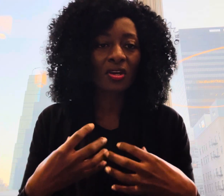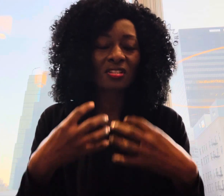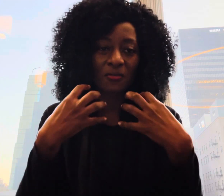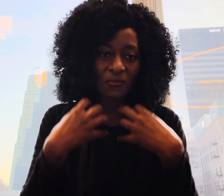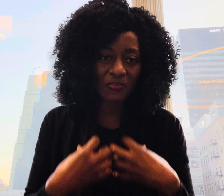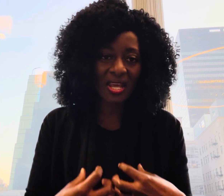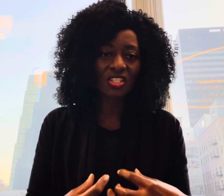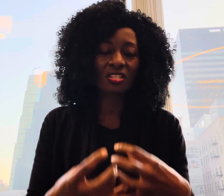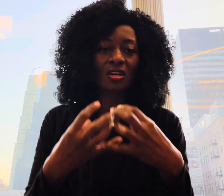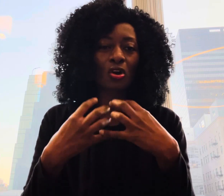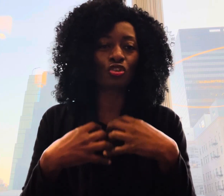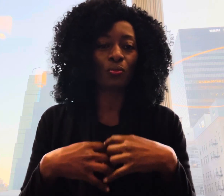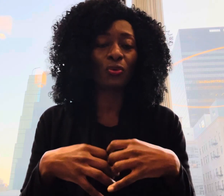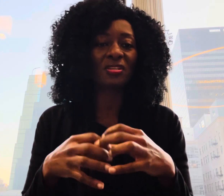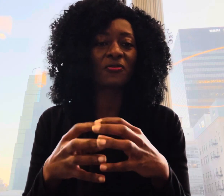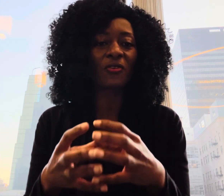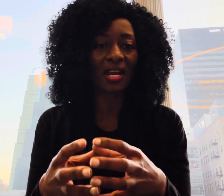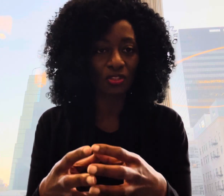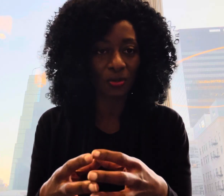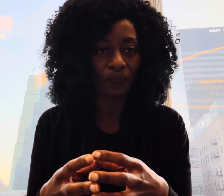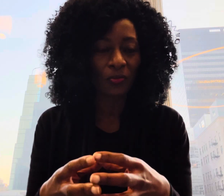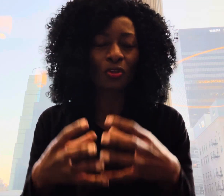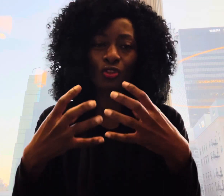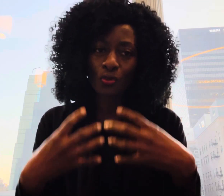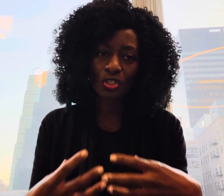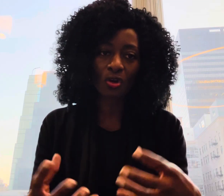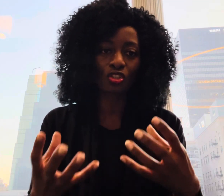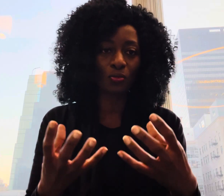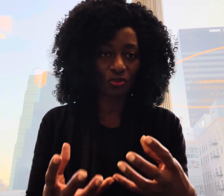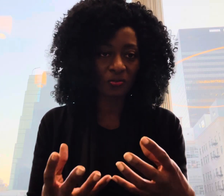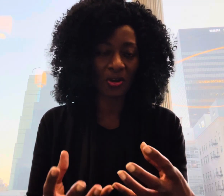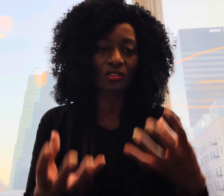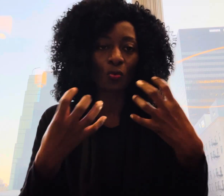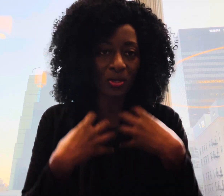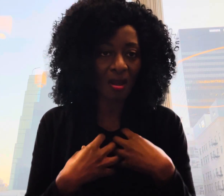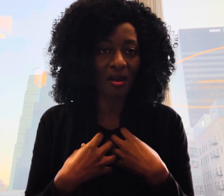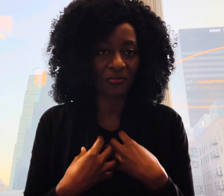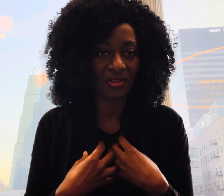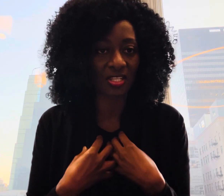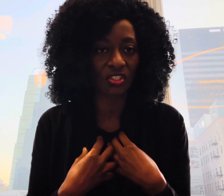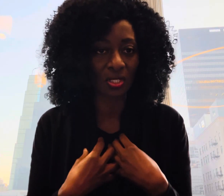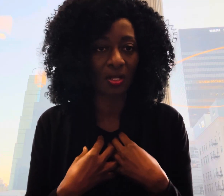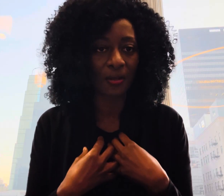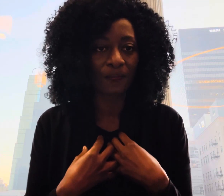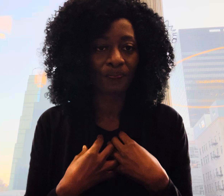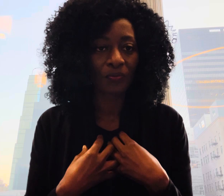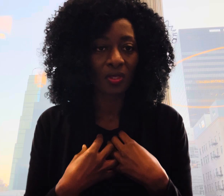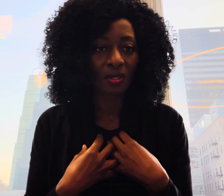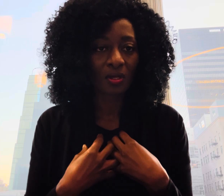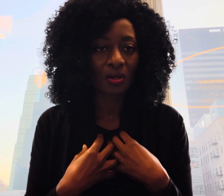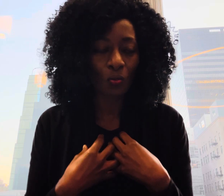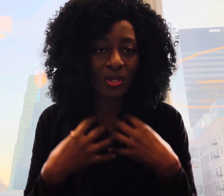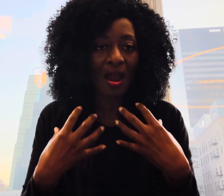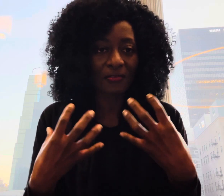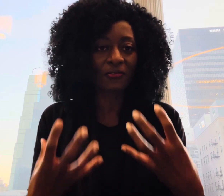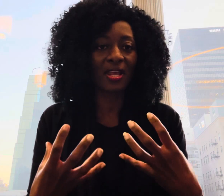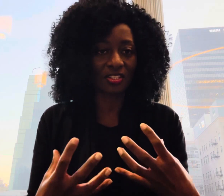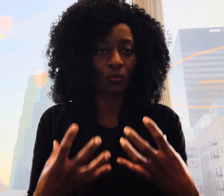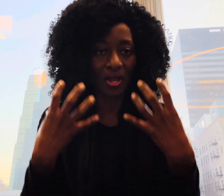the flesh is a contributing factor a huge contributing factor we are flesh we are flesh we are